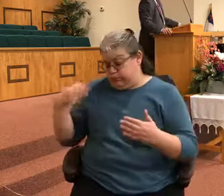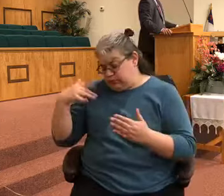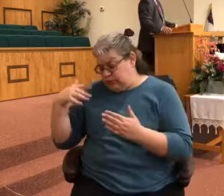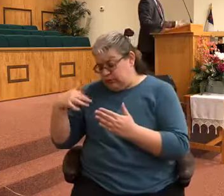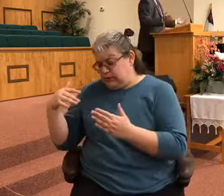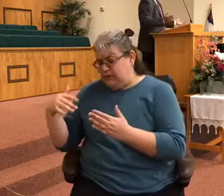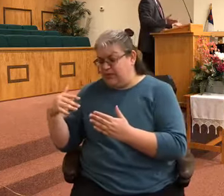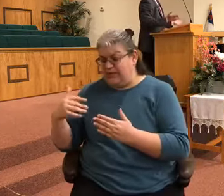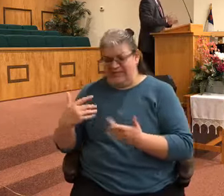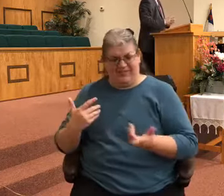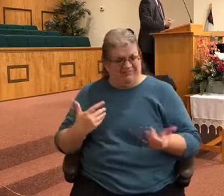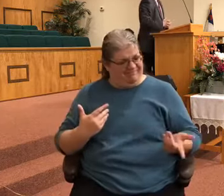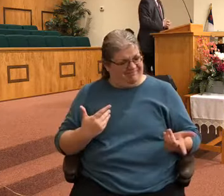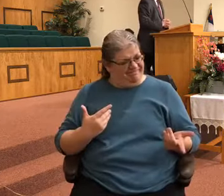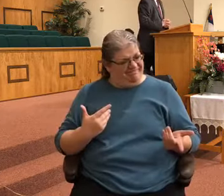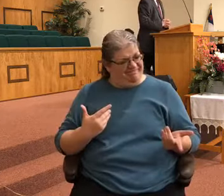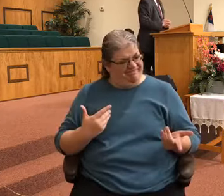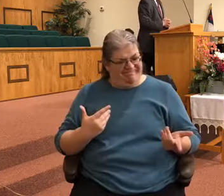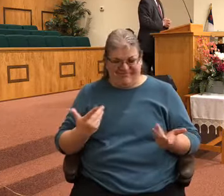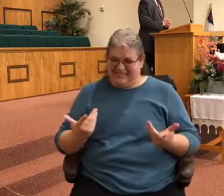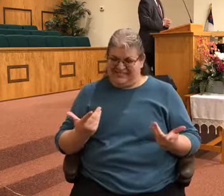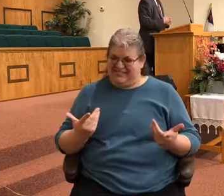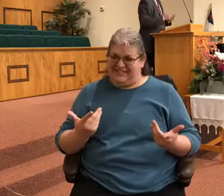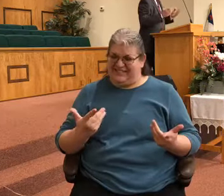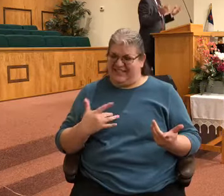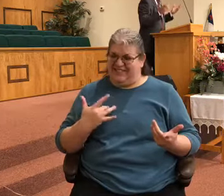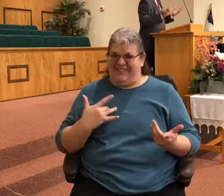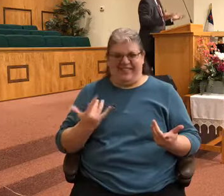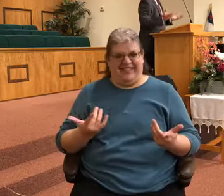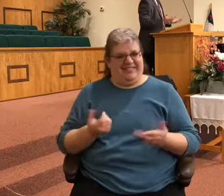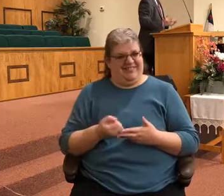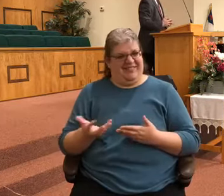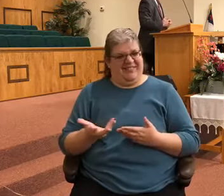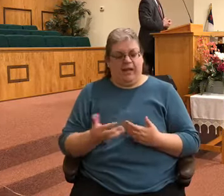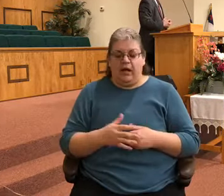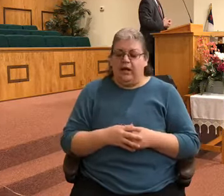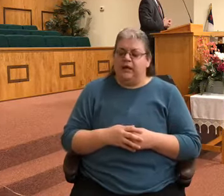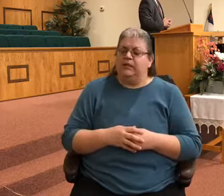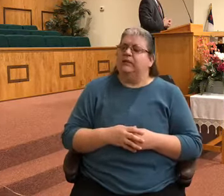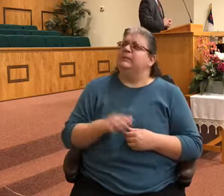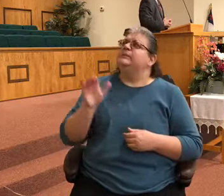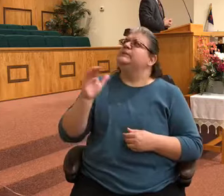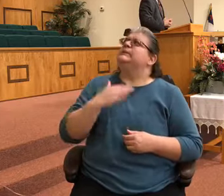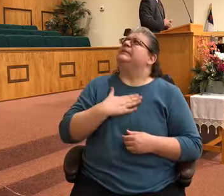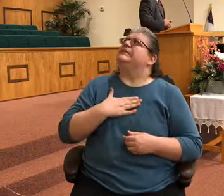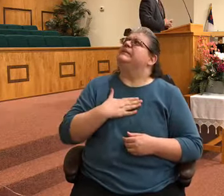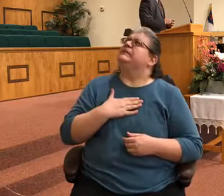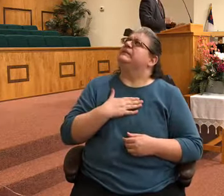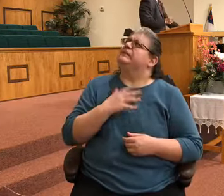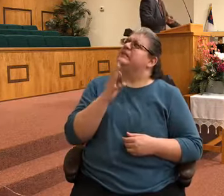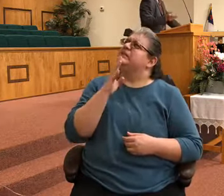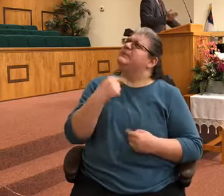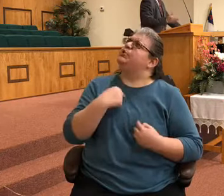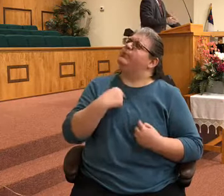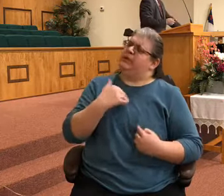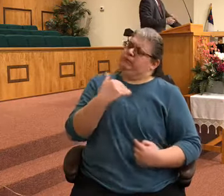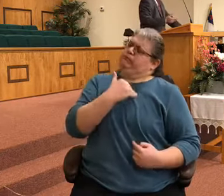So I thought, all right, let's just ask the Lord to speak to me. And so this past week,